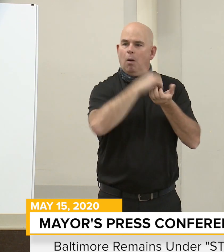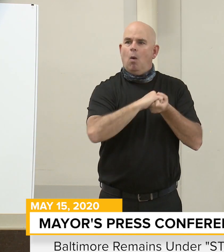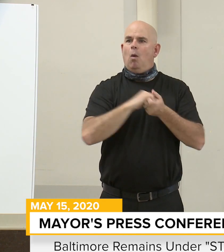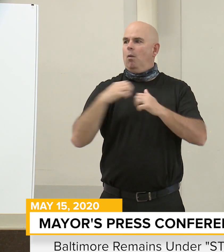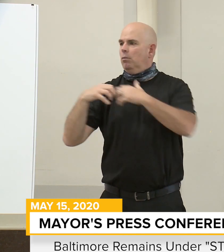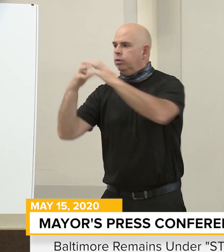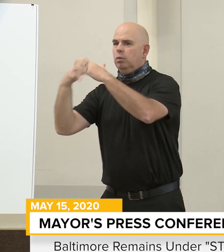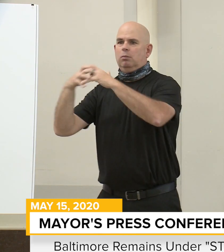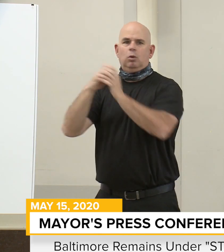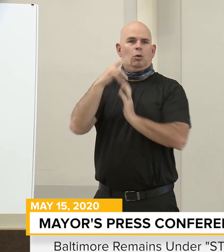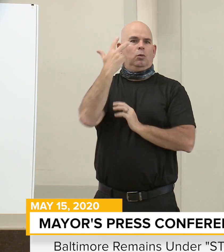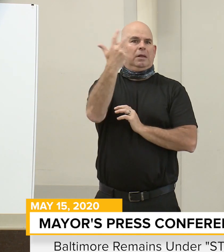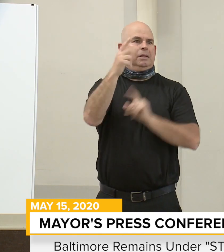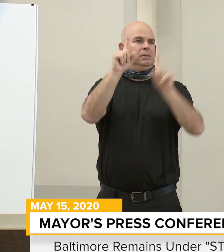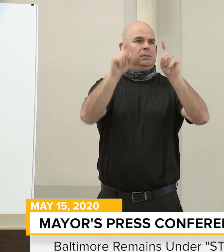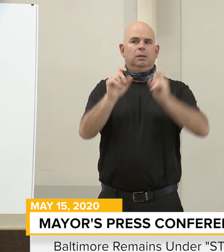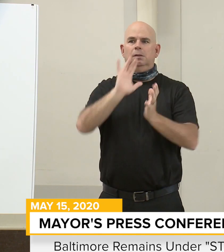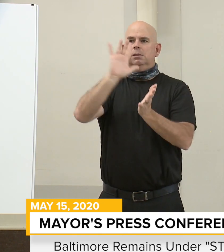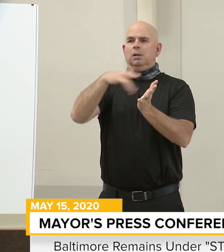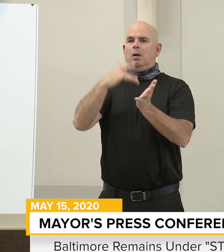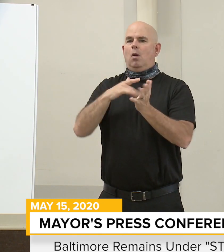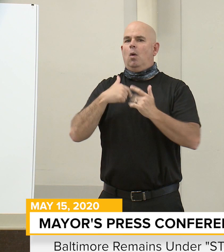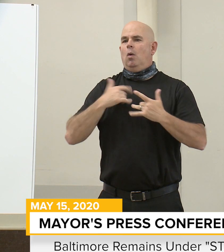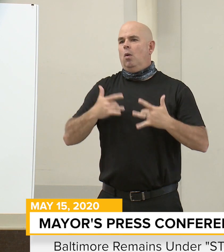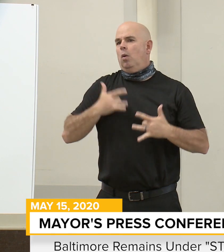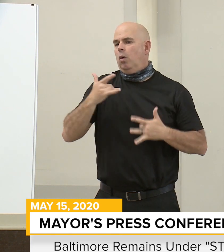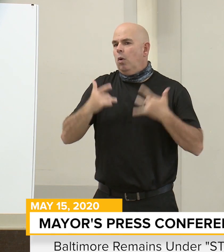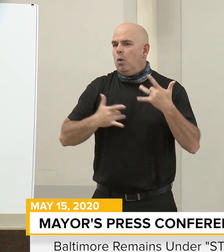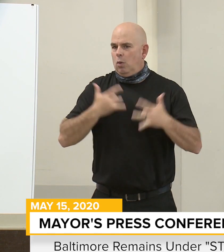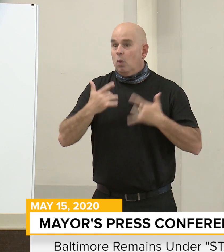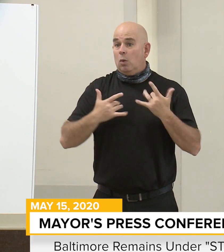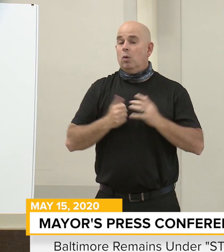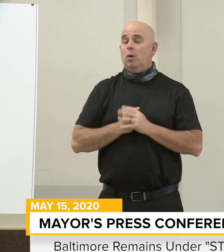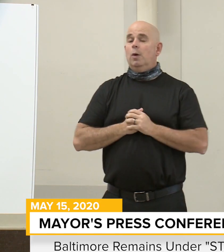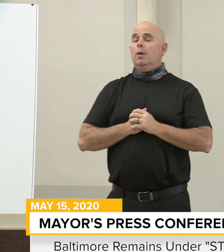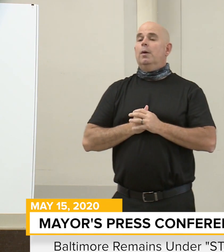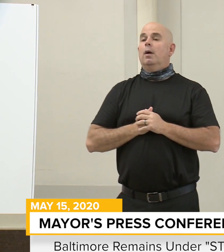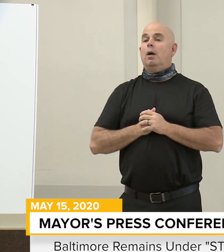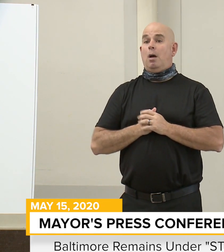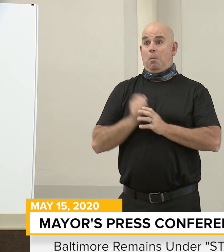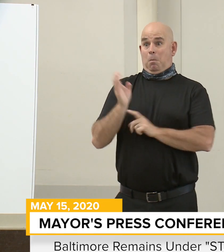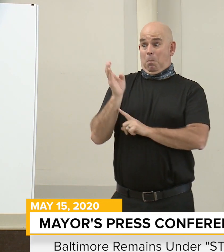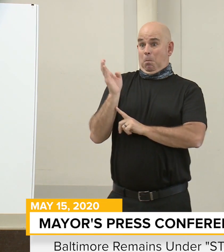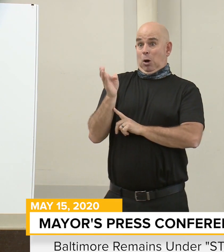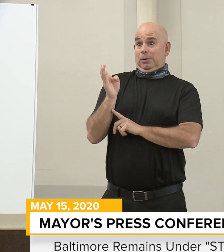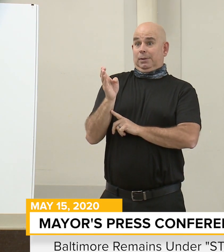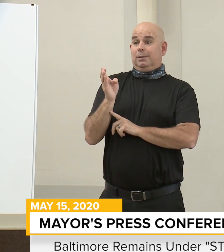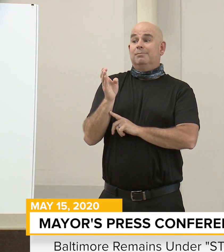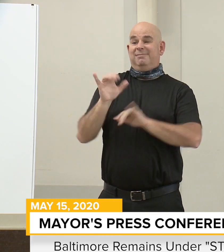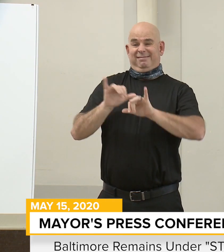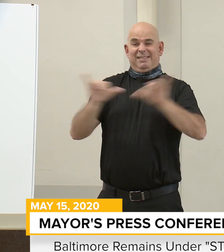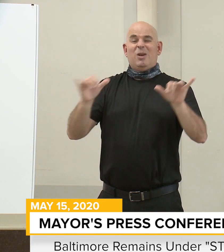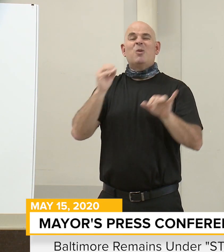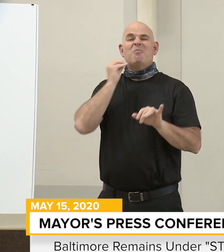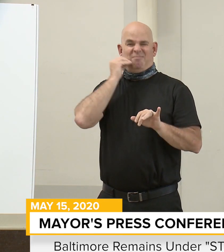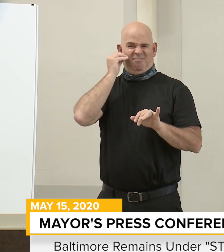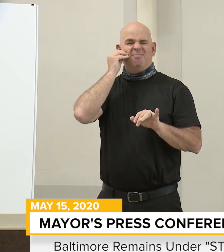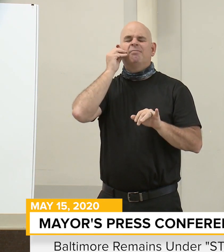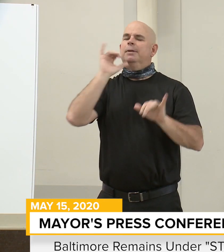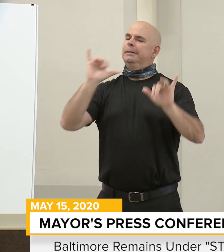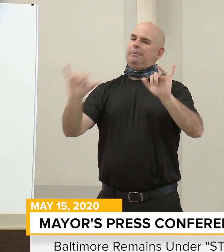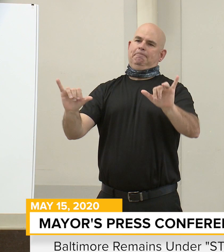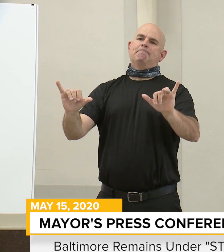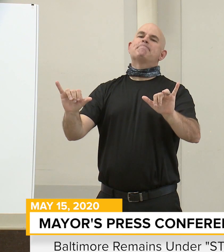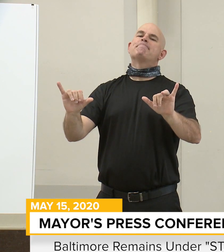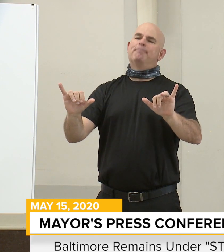As a reminder, Baltimore City's stay-at-home order is still in effect. Please do not leave your